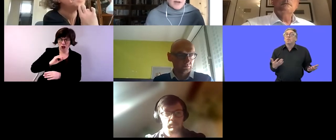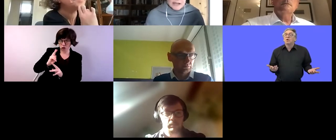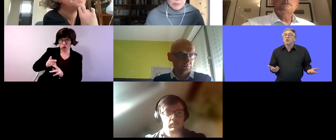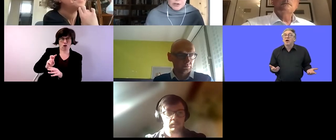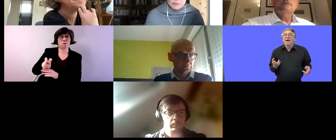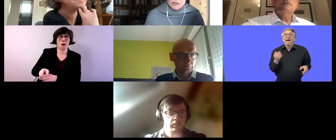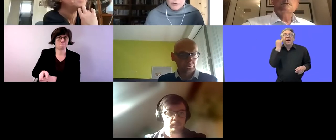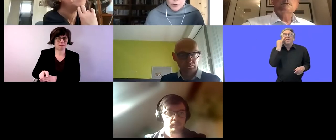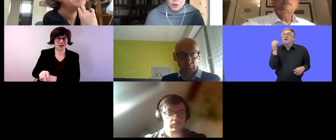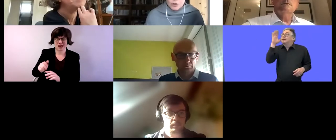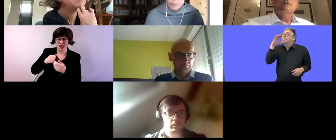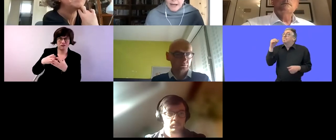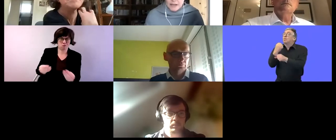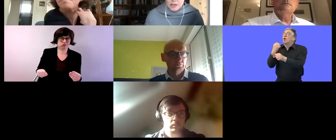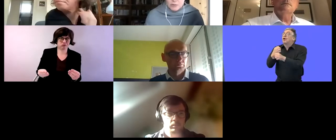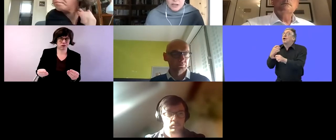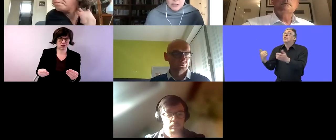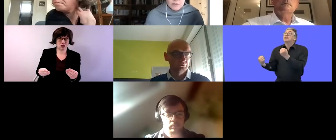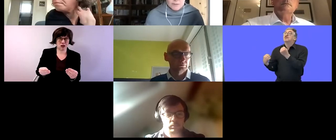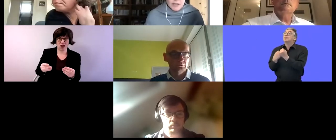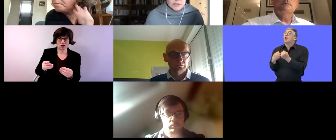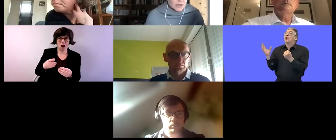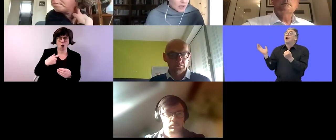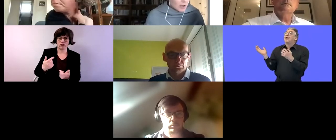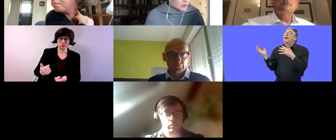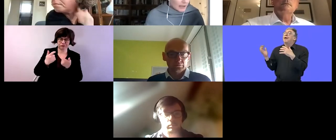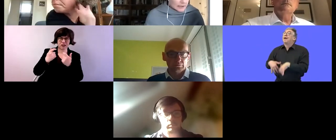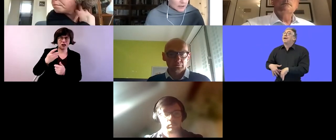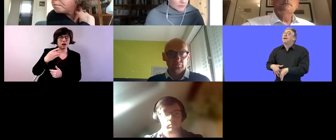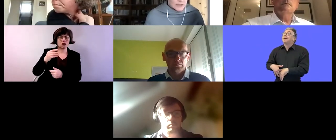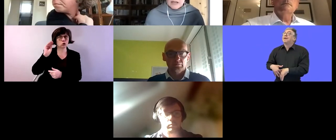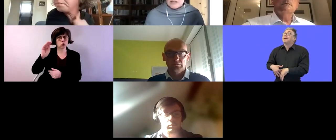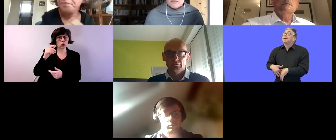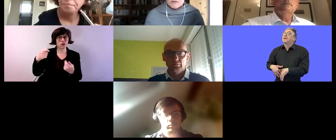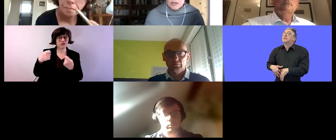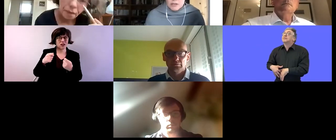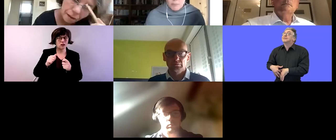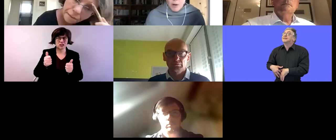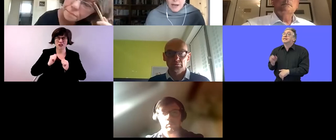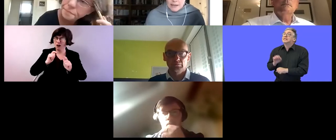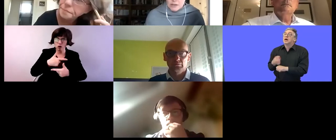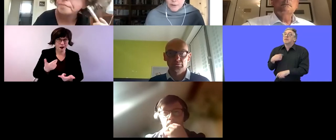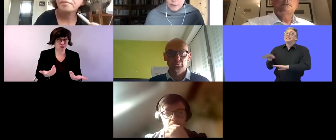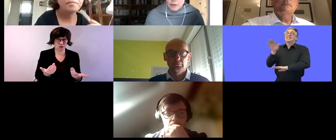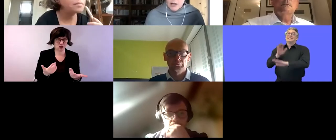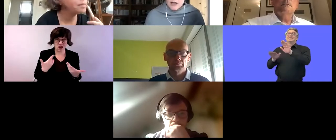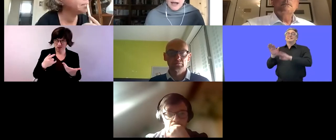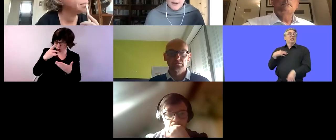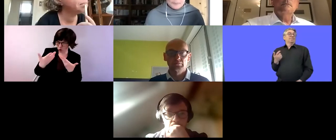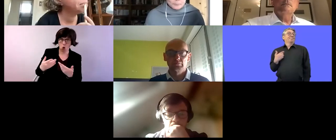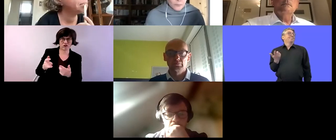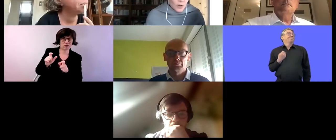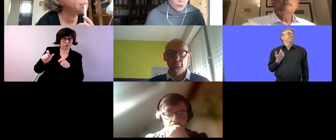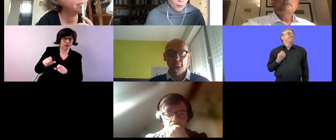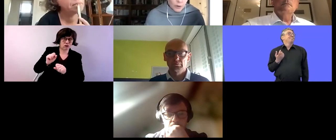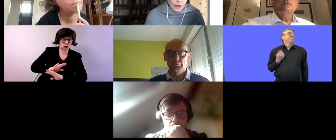available to them in the future to go back into a day service place so the health service executive agreed to pilot deferral um